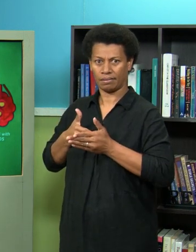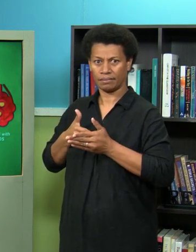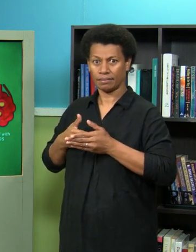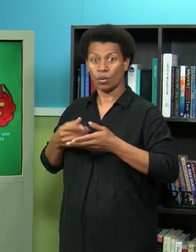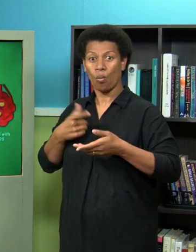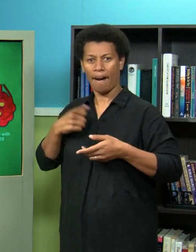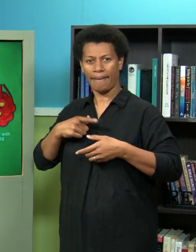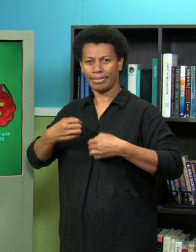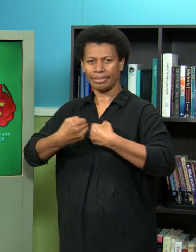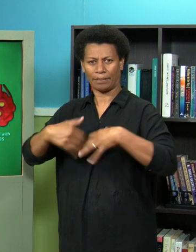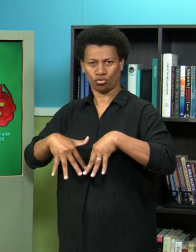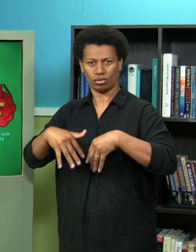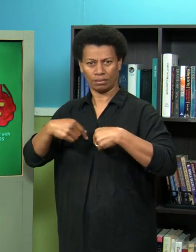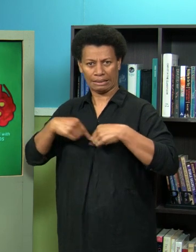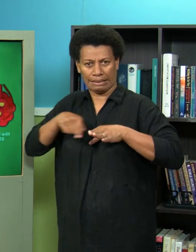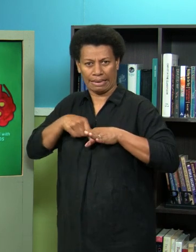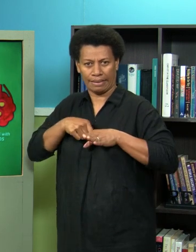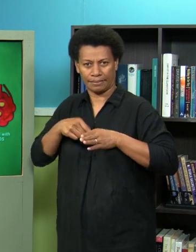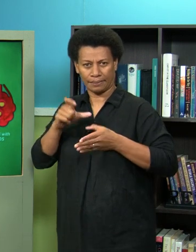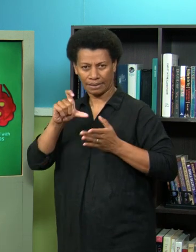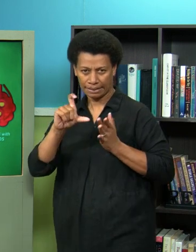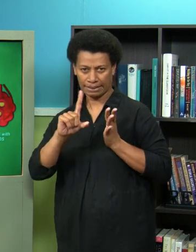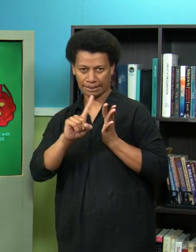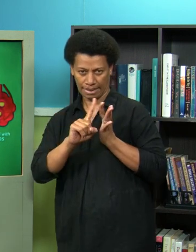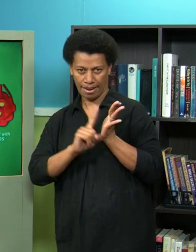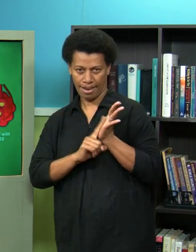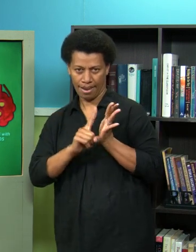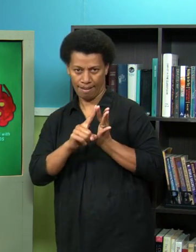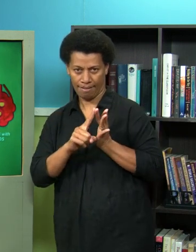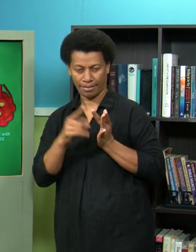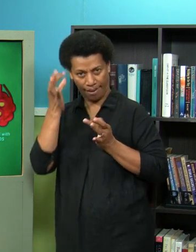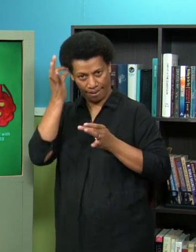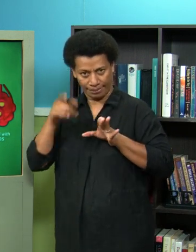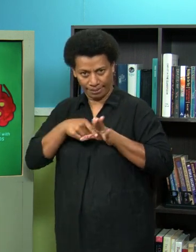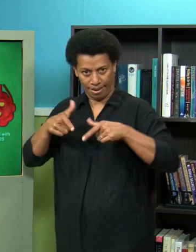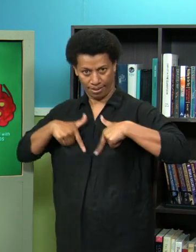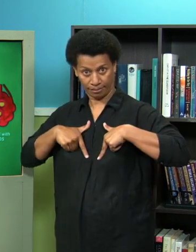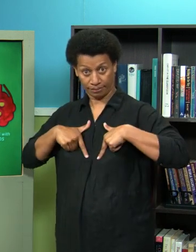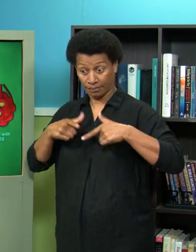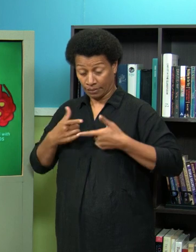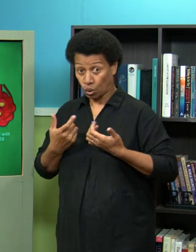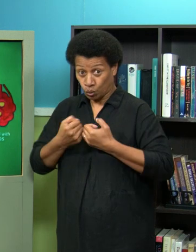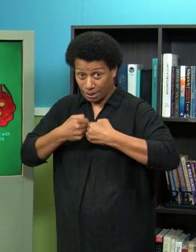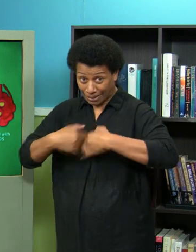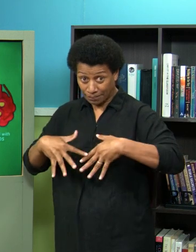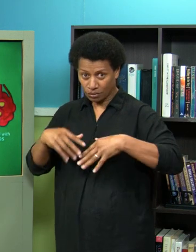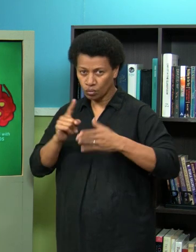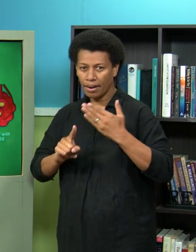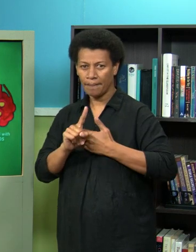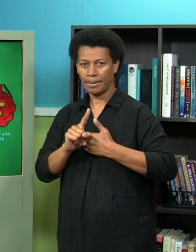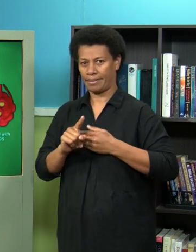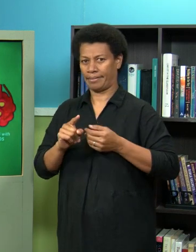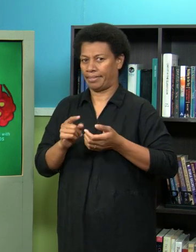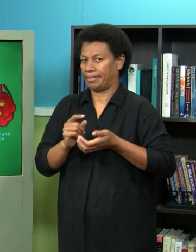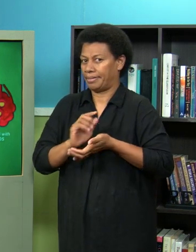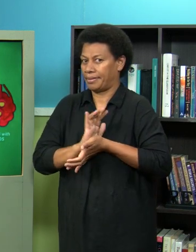cili are damaged now because your cili are not able to do its function um basically the dirt and stuff start building up